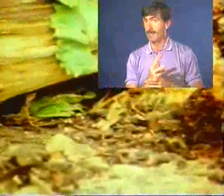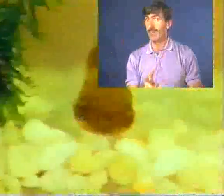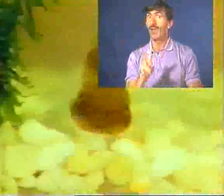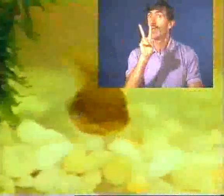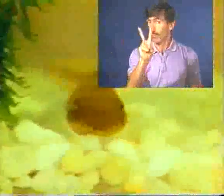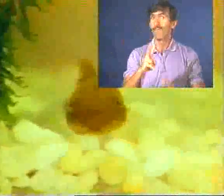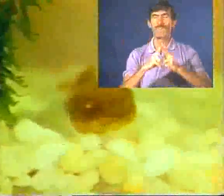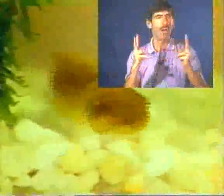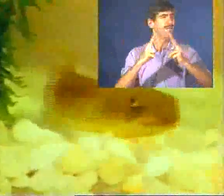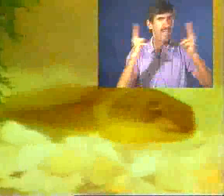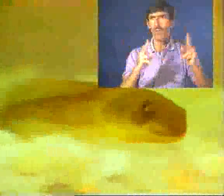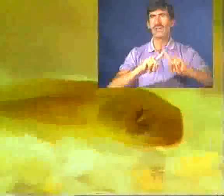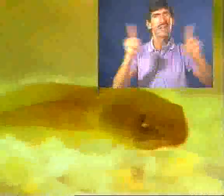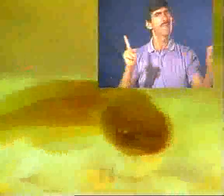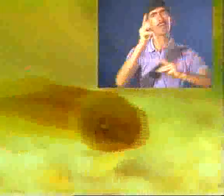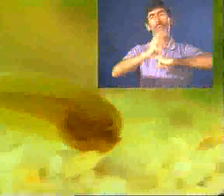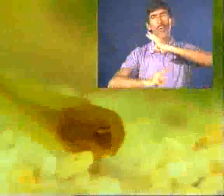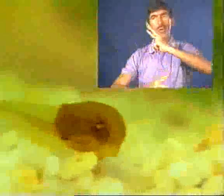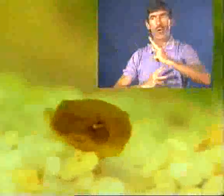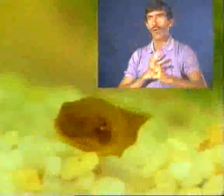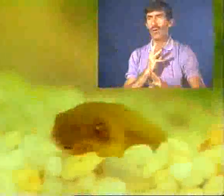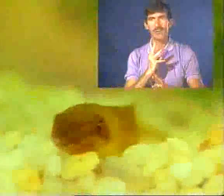Two very, very different worlds.